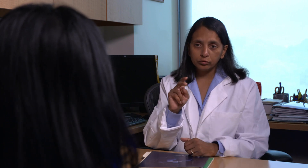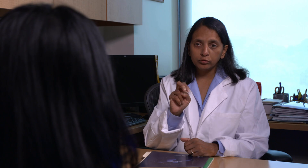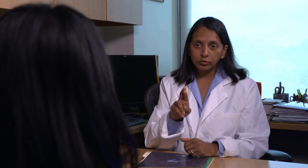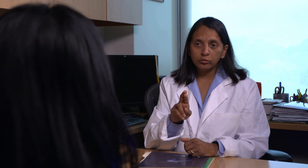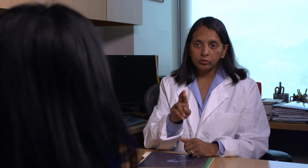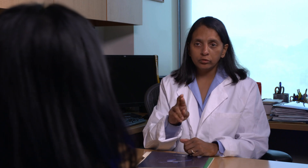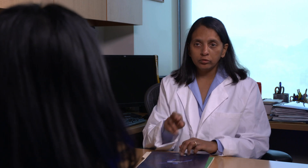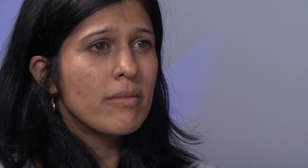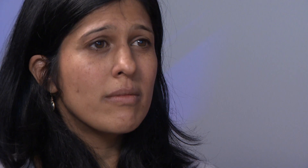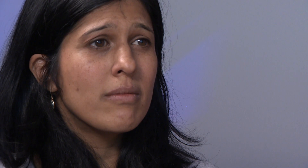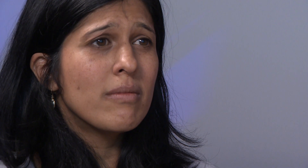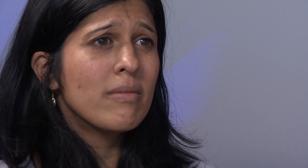cancer.